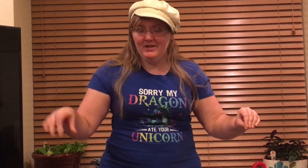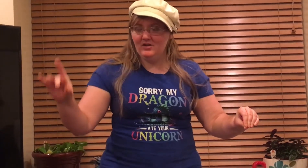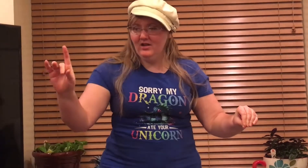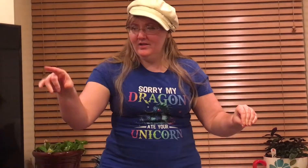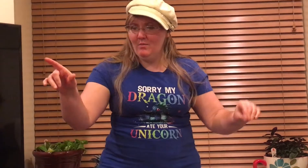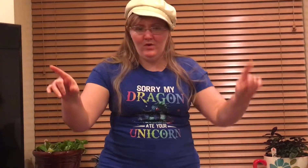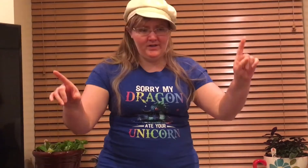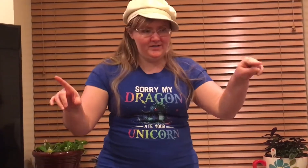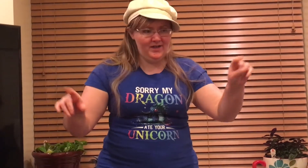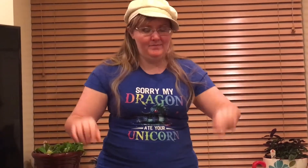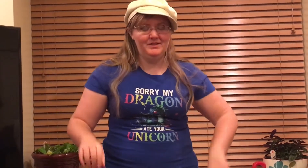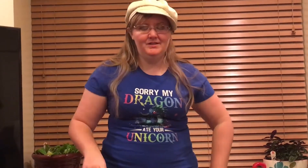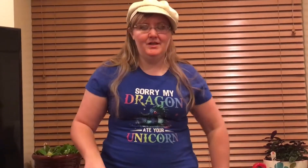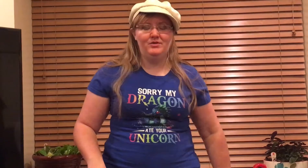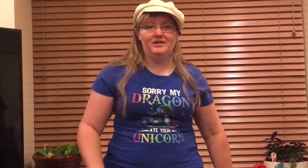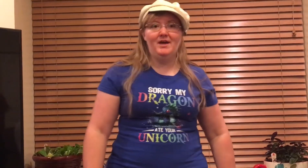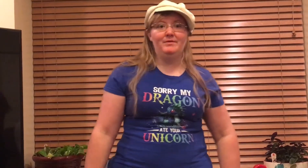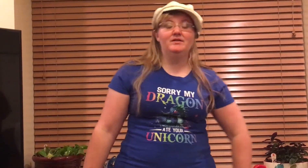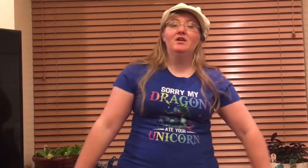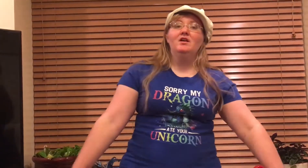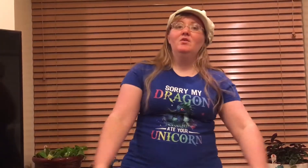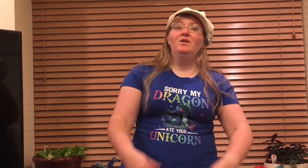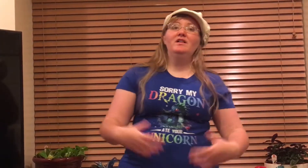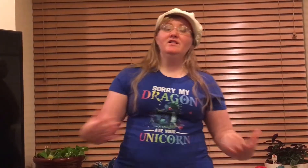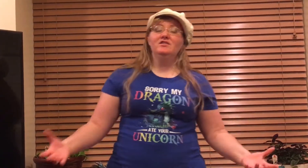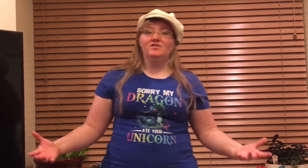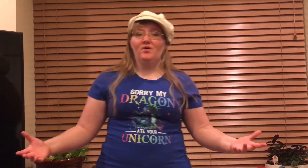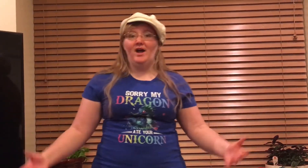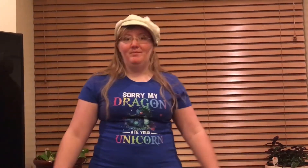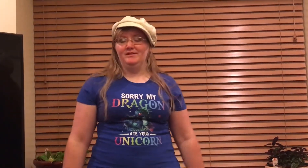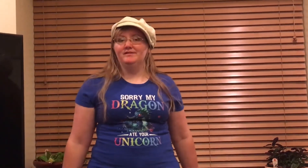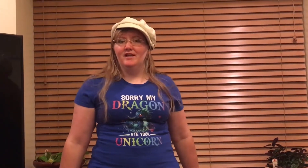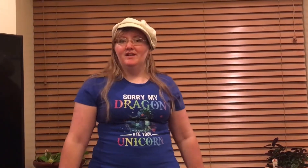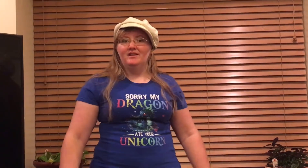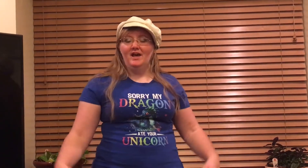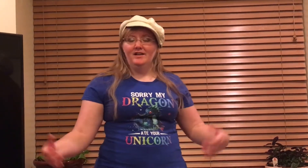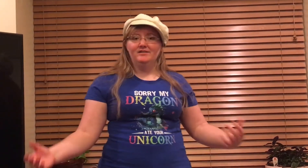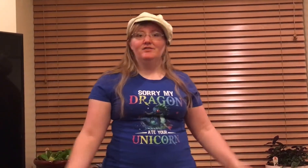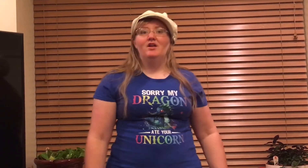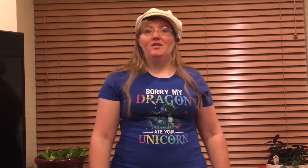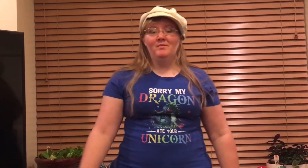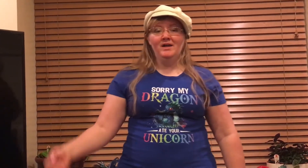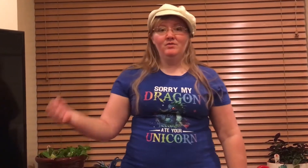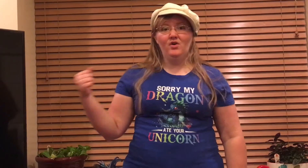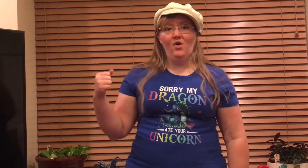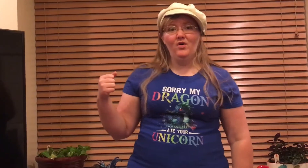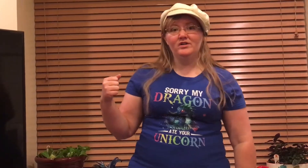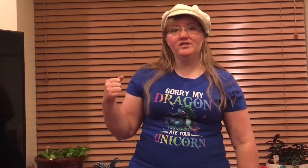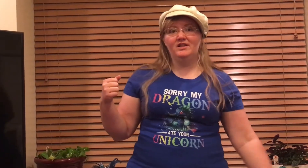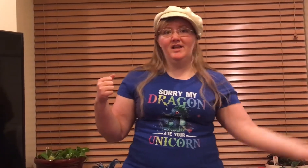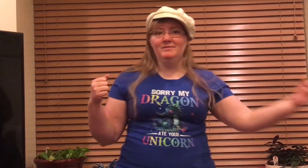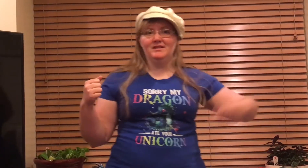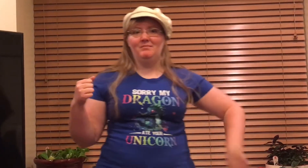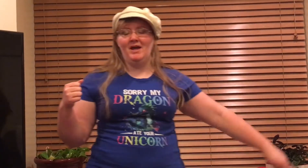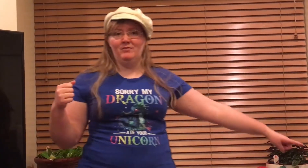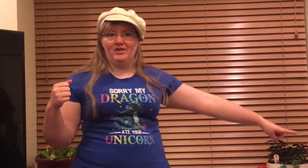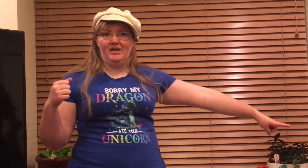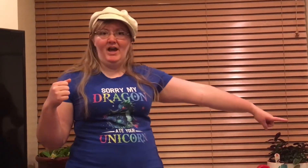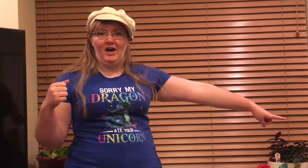and call on them one at a time to say what had happened. Well, it just so happens that the man with the horse claims that the man with the cow